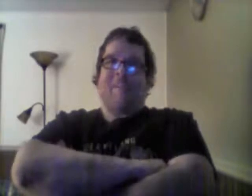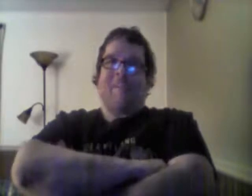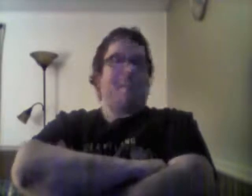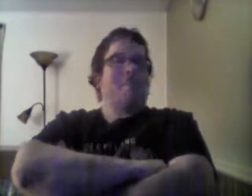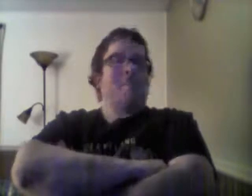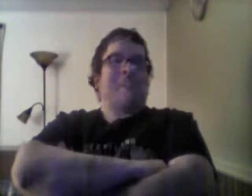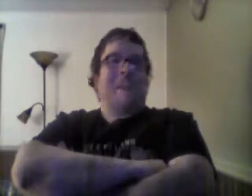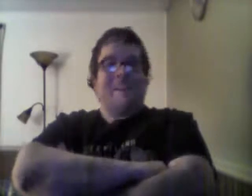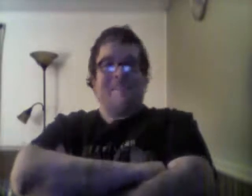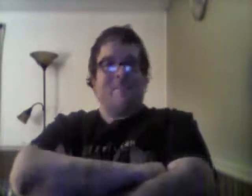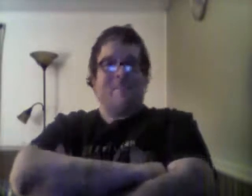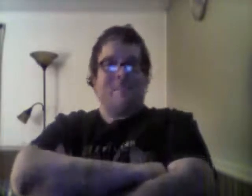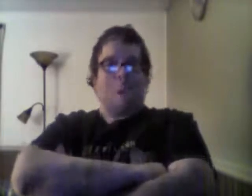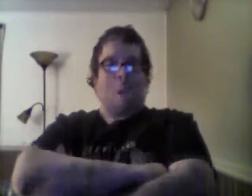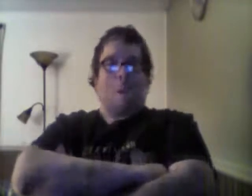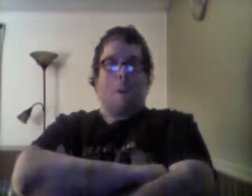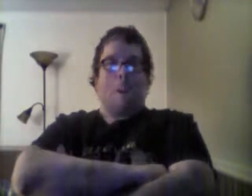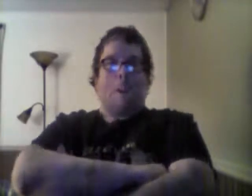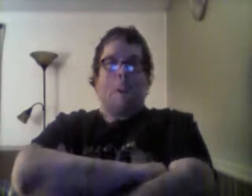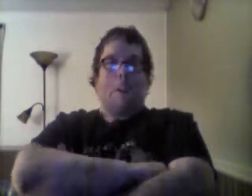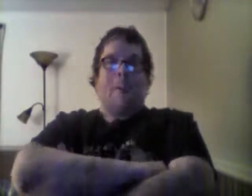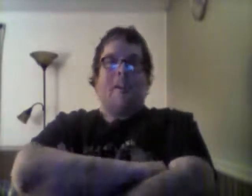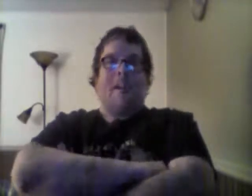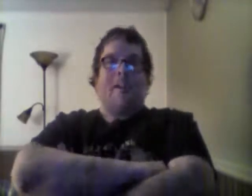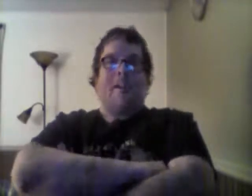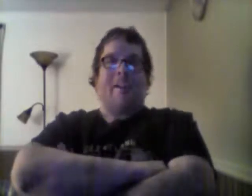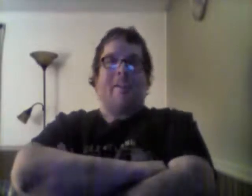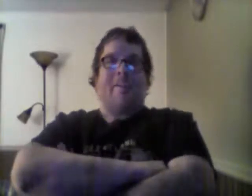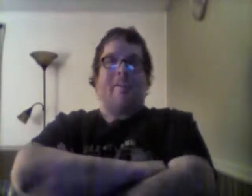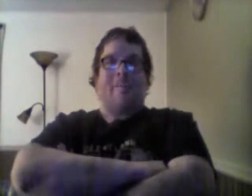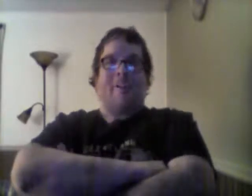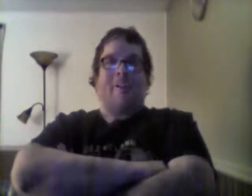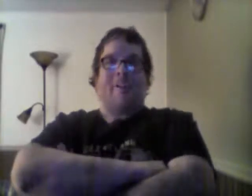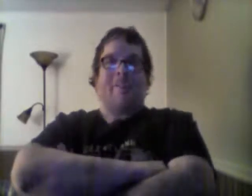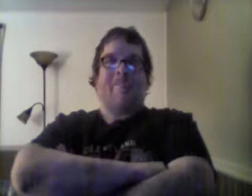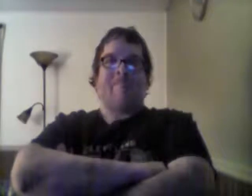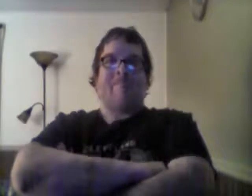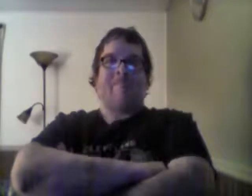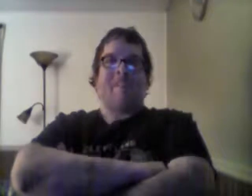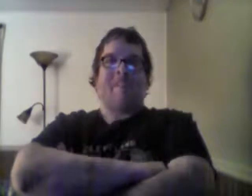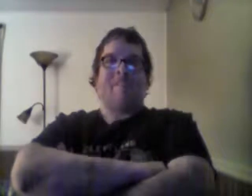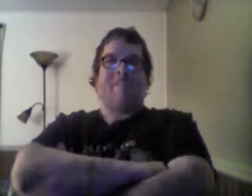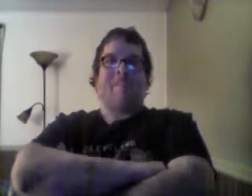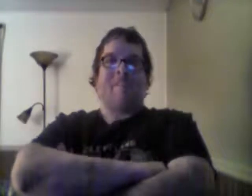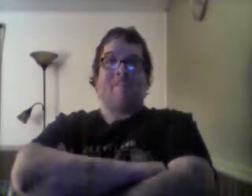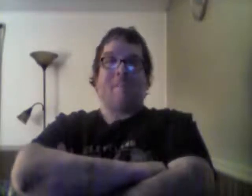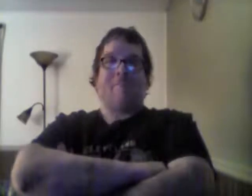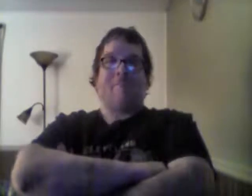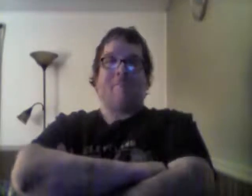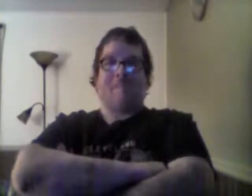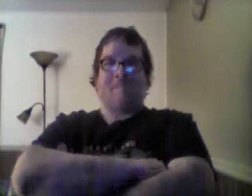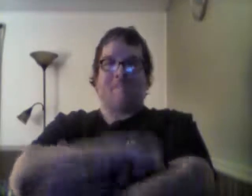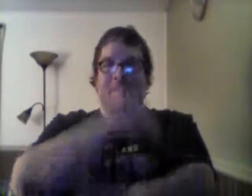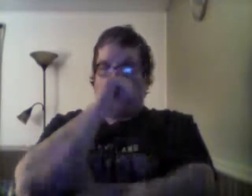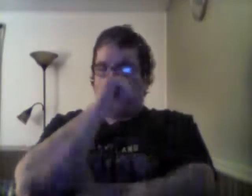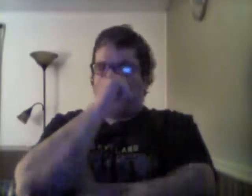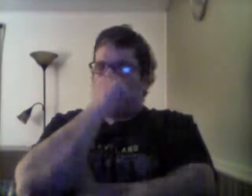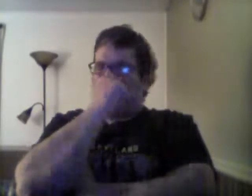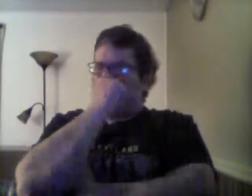unlikable characters that like you're following in this, in both stories, this one and the second one,